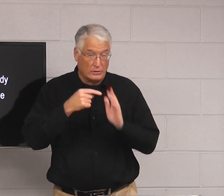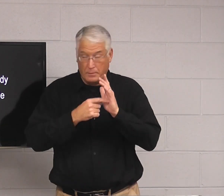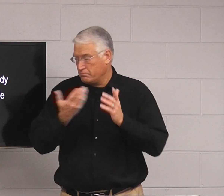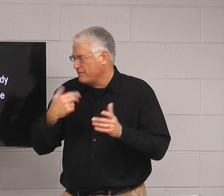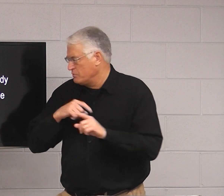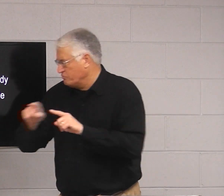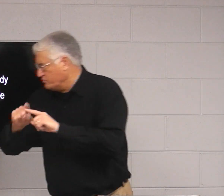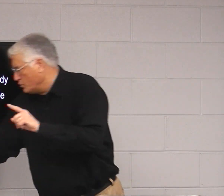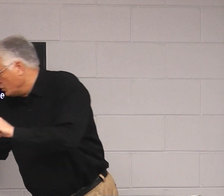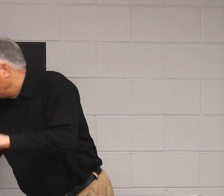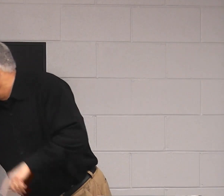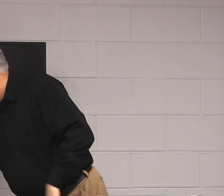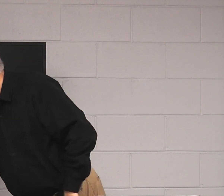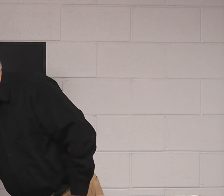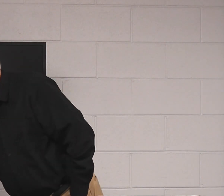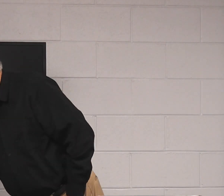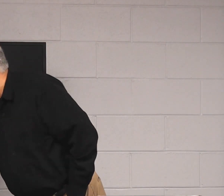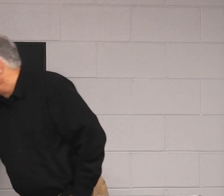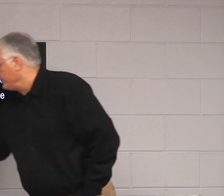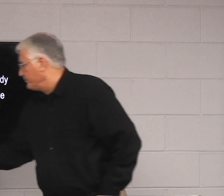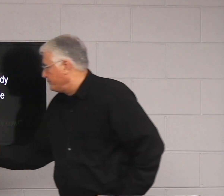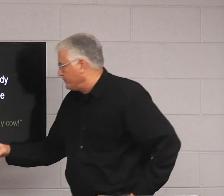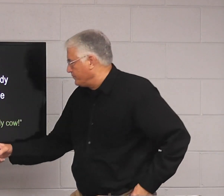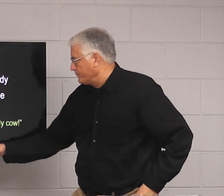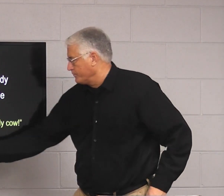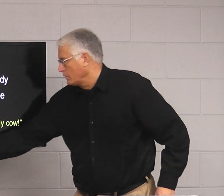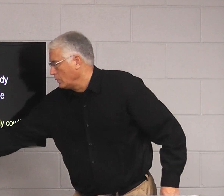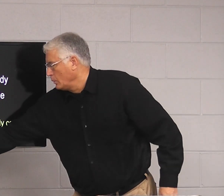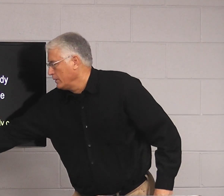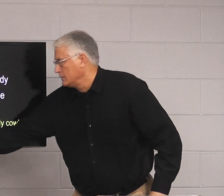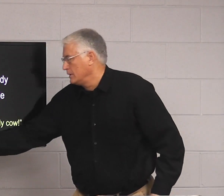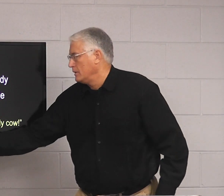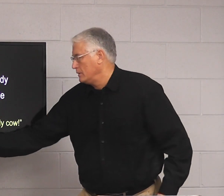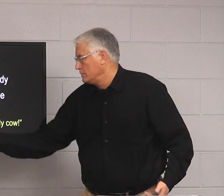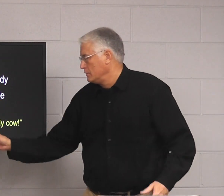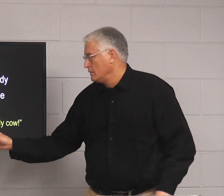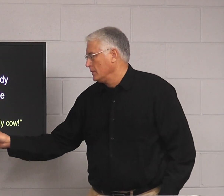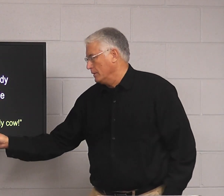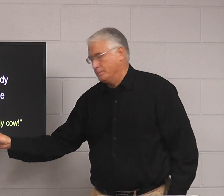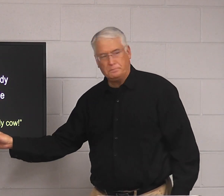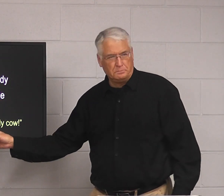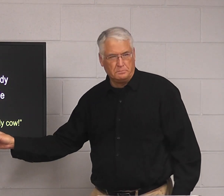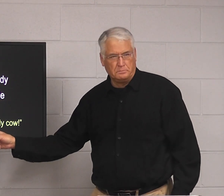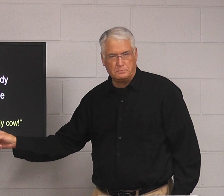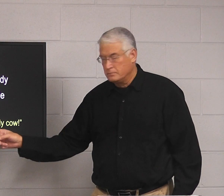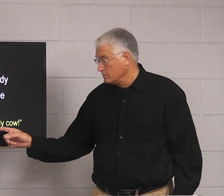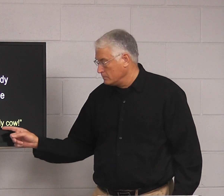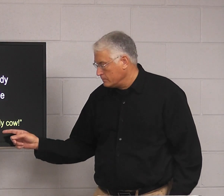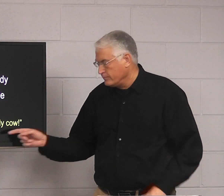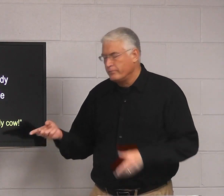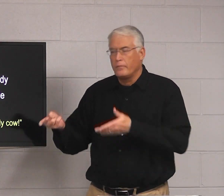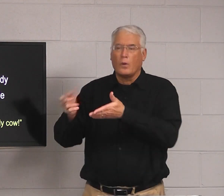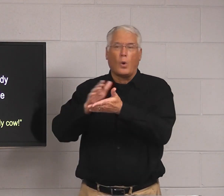so holy, making things holy. For example, what in the hell? Or damn? Or holy cow?